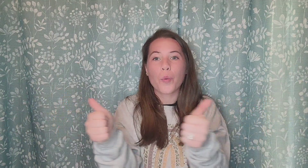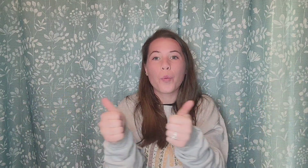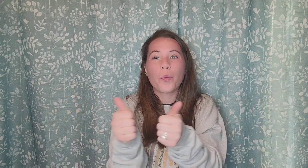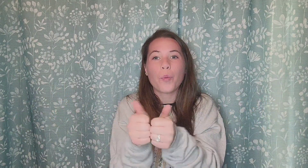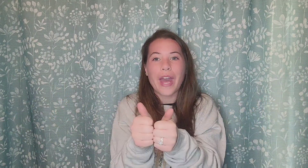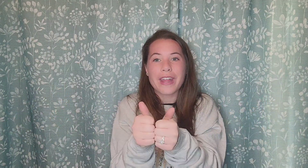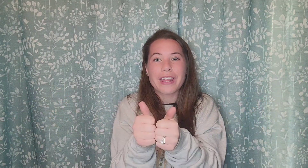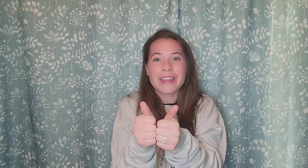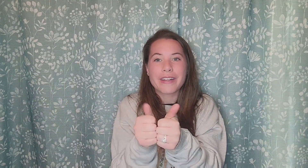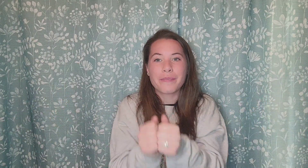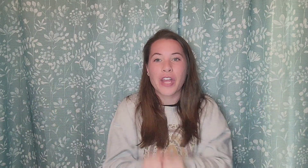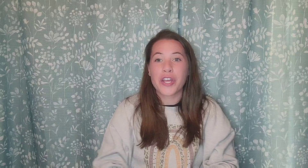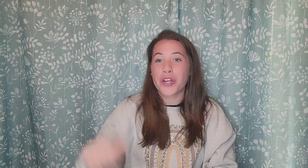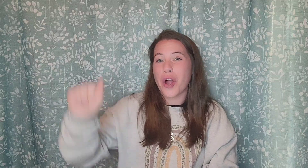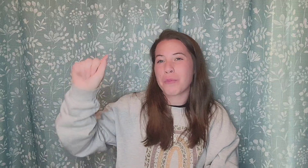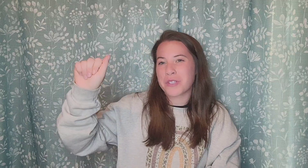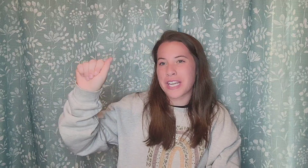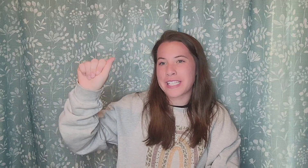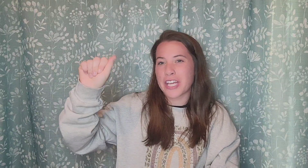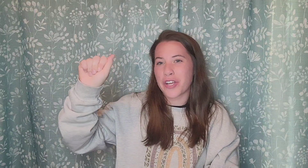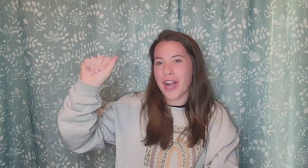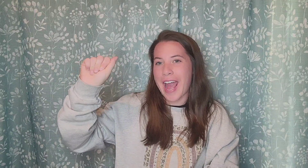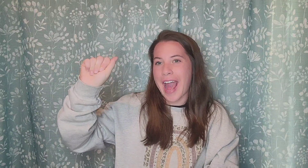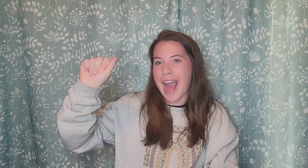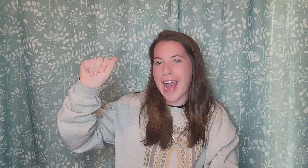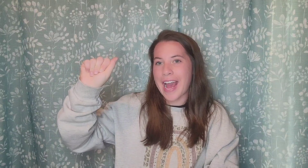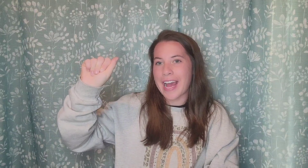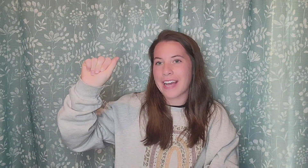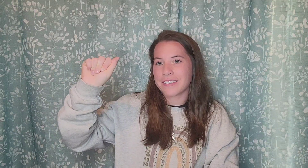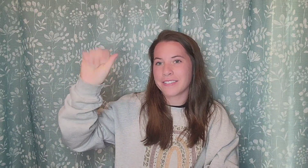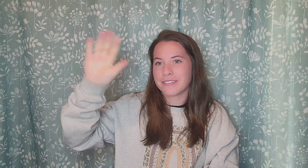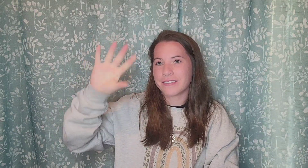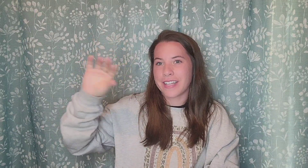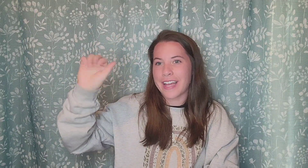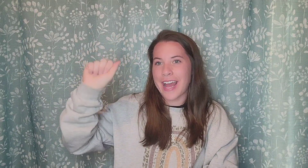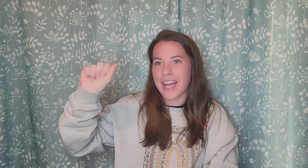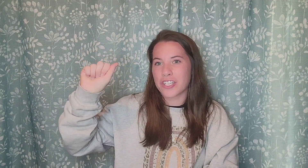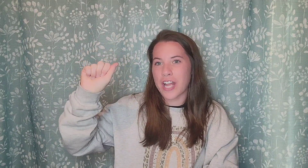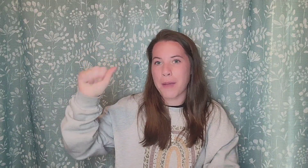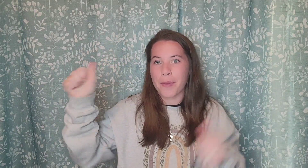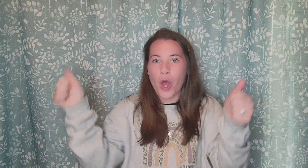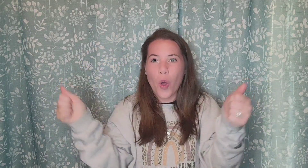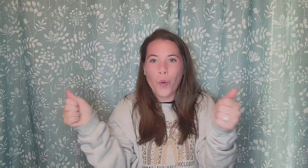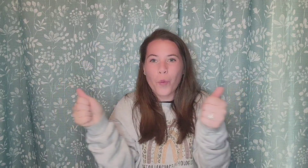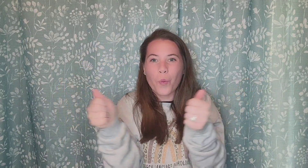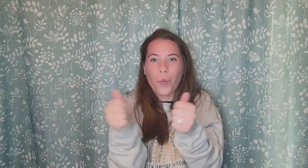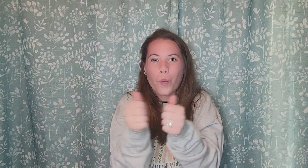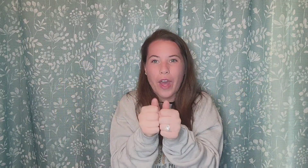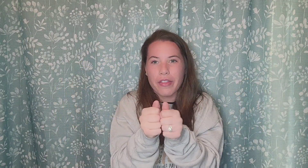With. You're almost going to take your A handshape. With.